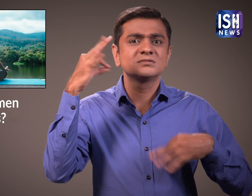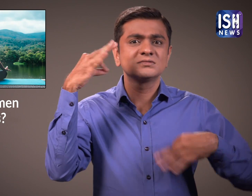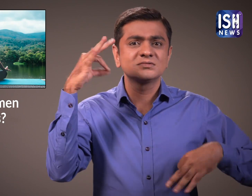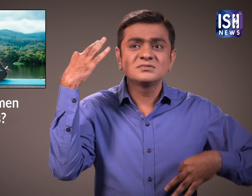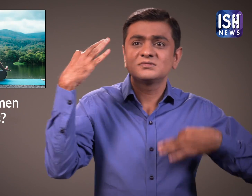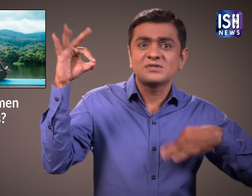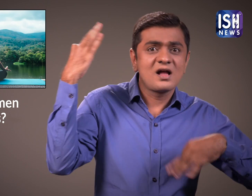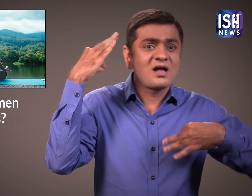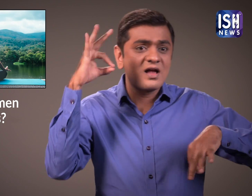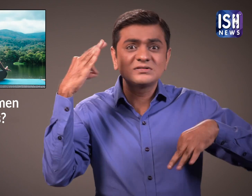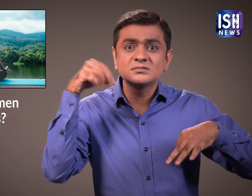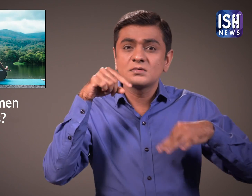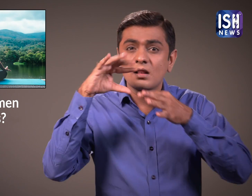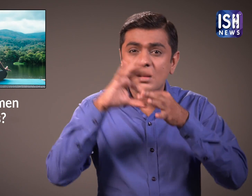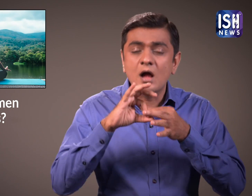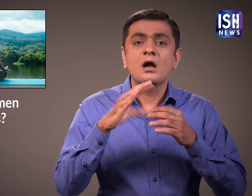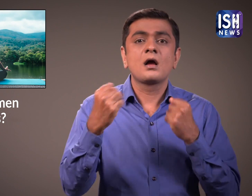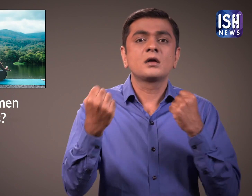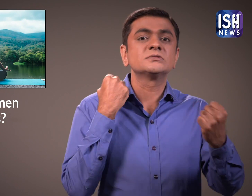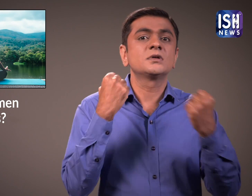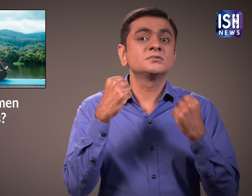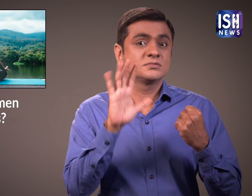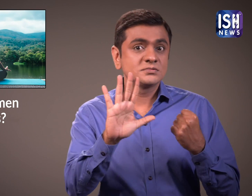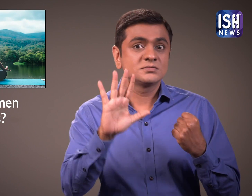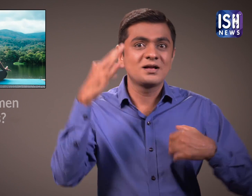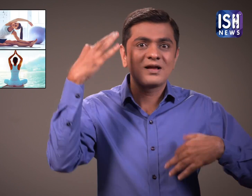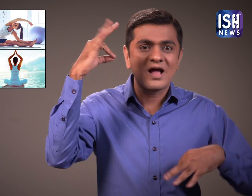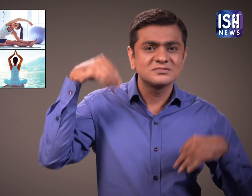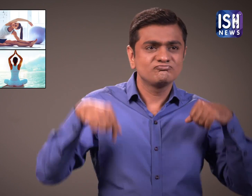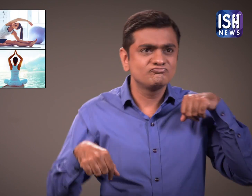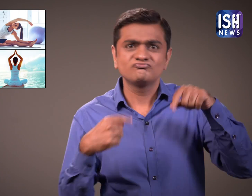Exercises like aerobics, stretching and yoga